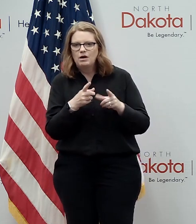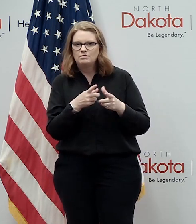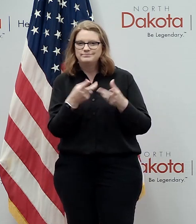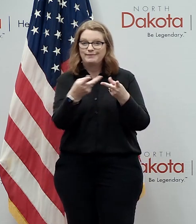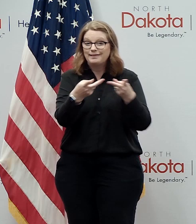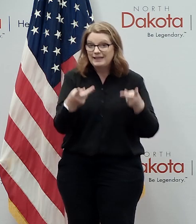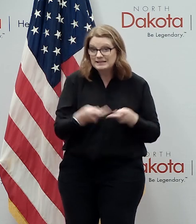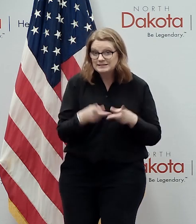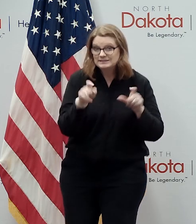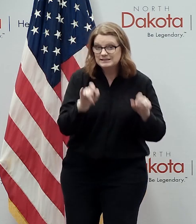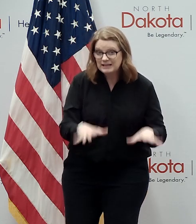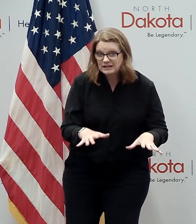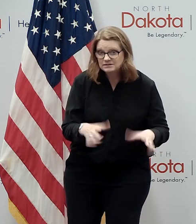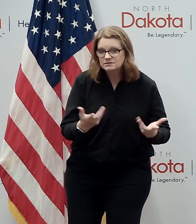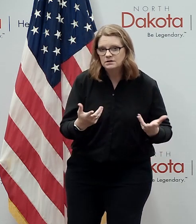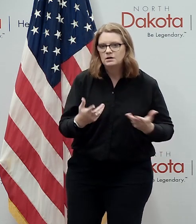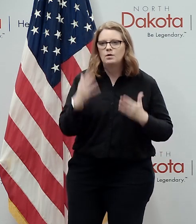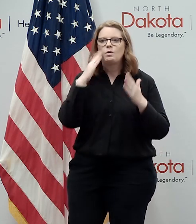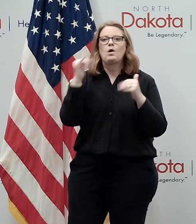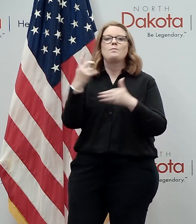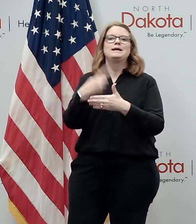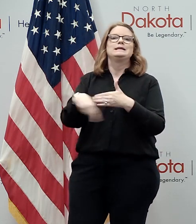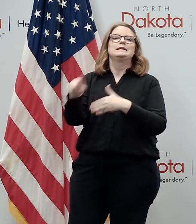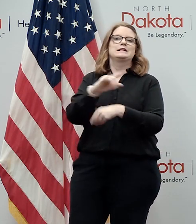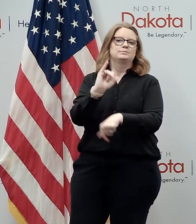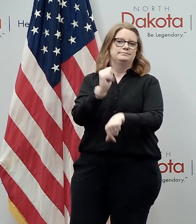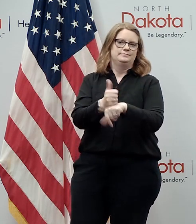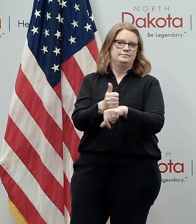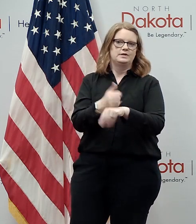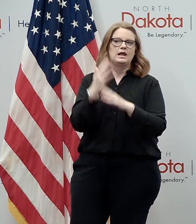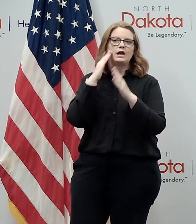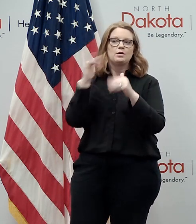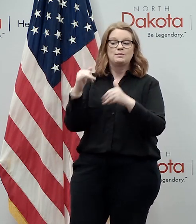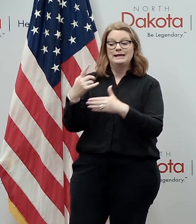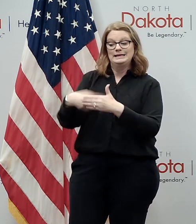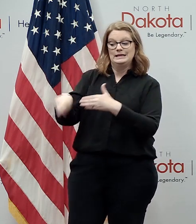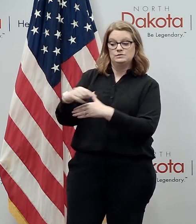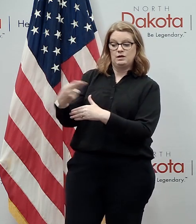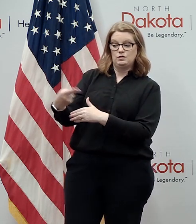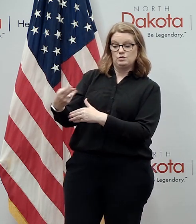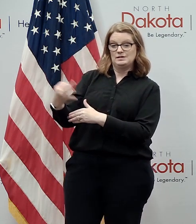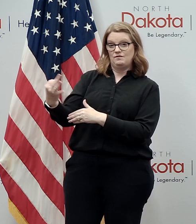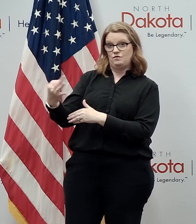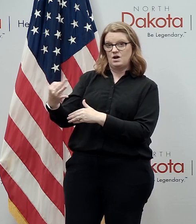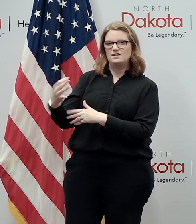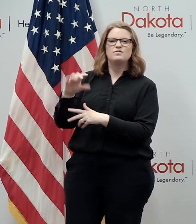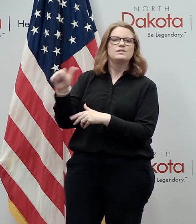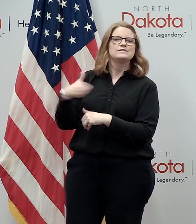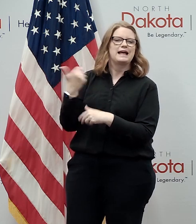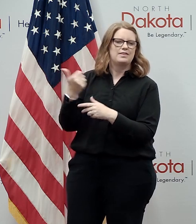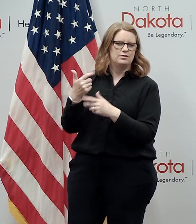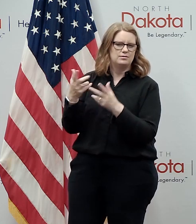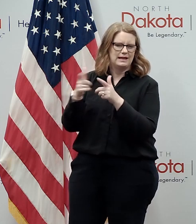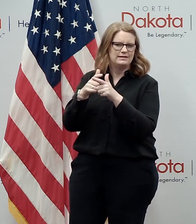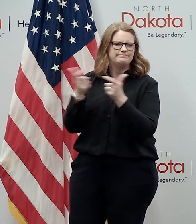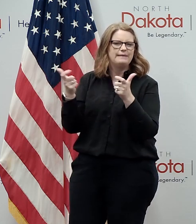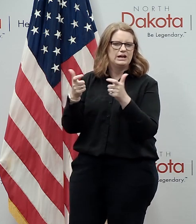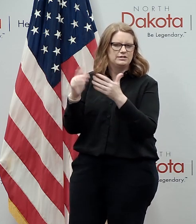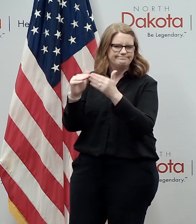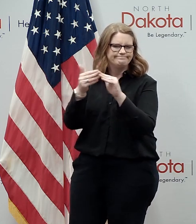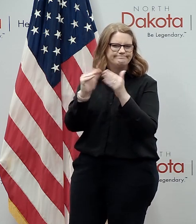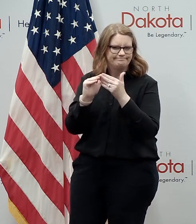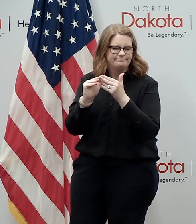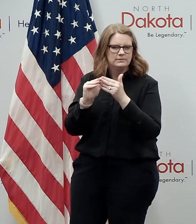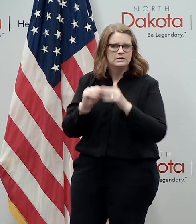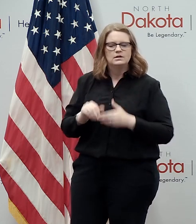we hope to that have that in place uh next week and have that going by next thursday and friday for those other metro areas at the fargo